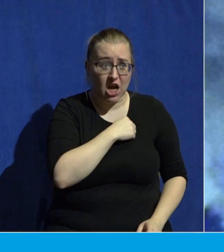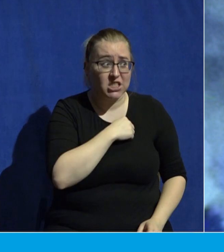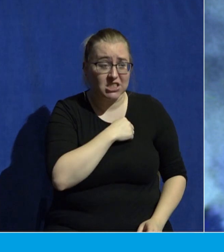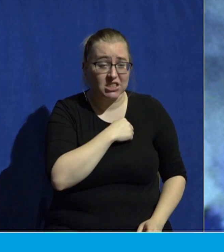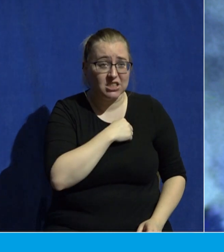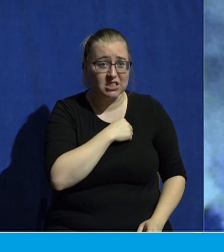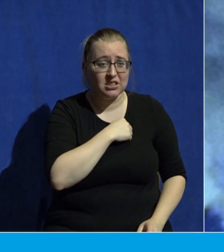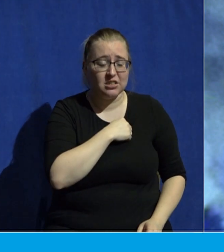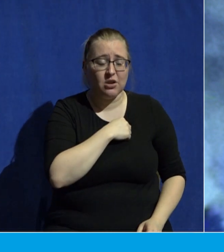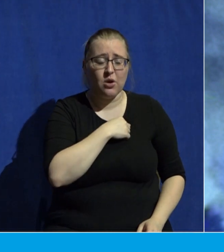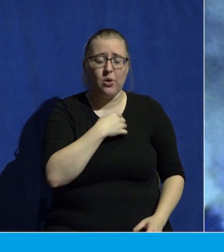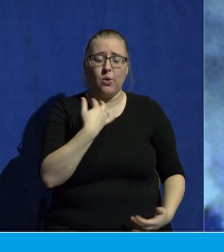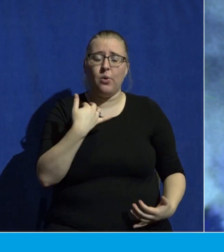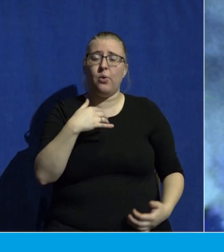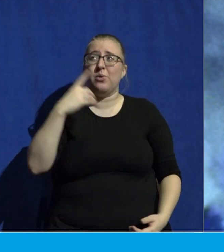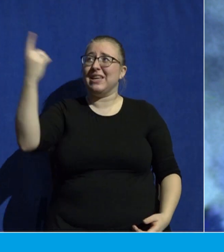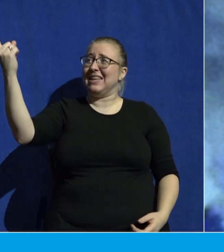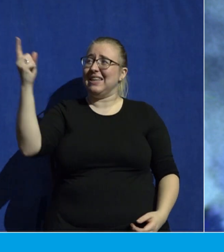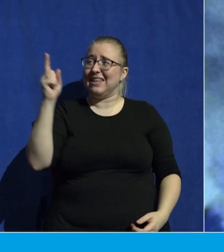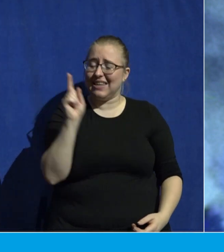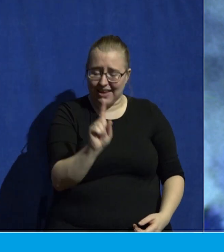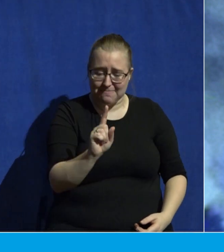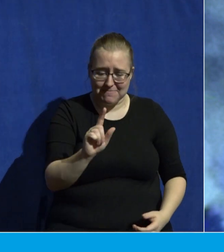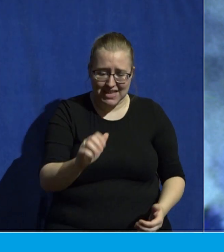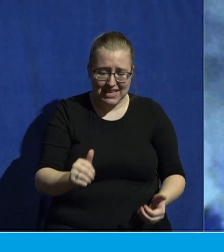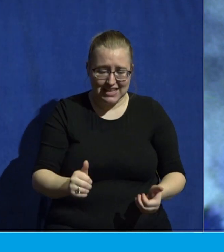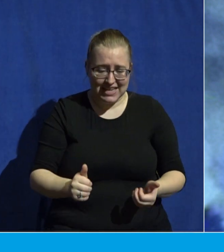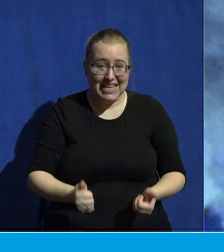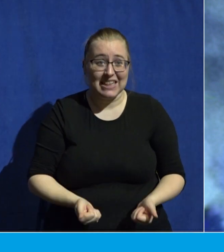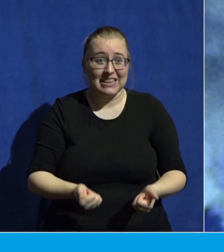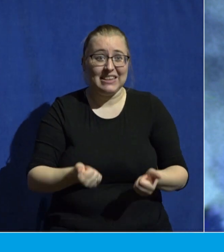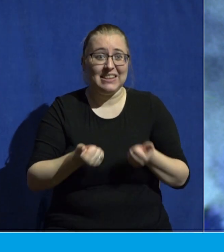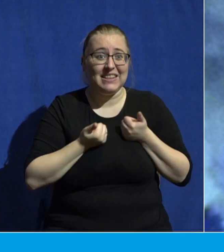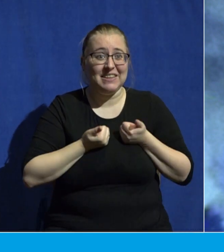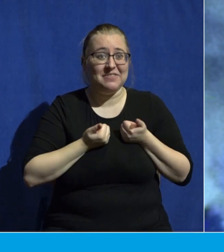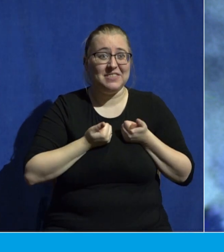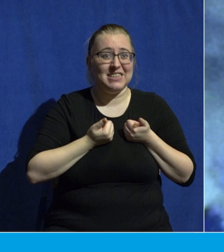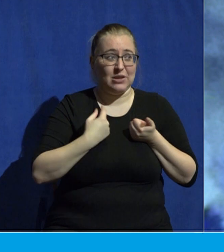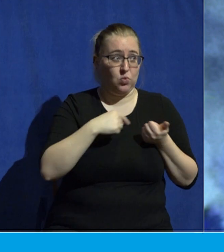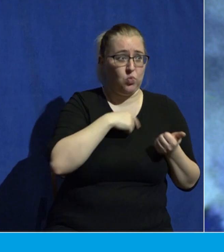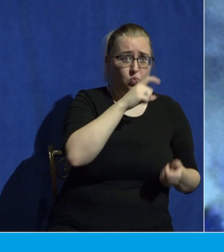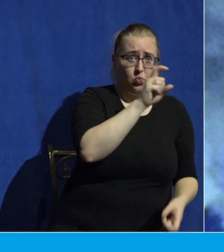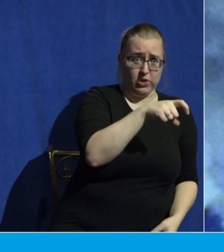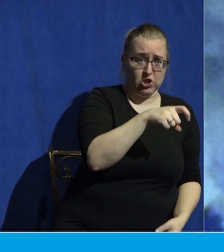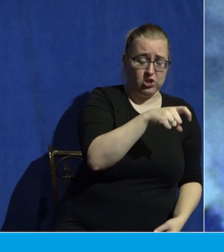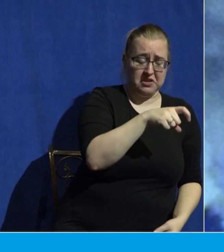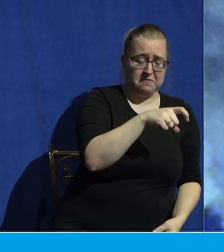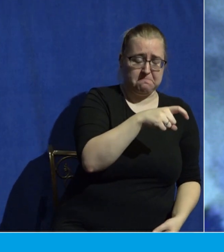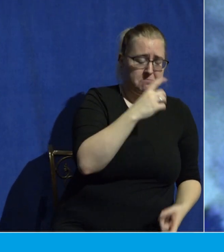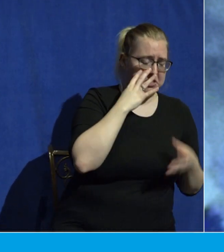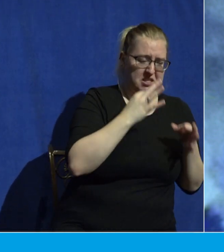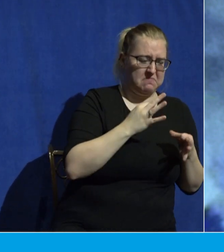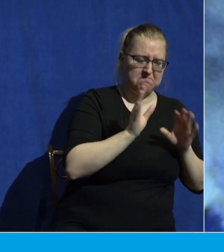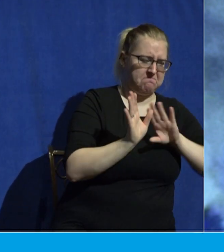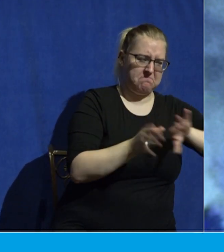He came to live the life that we were supposed to, but we chose not to. He came and lived a perfect life.